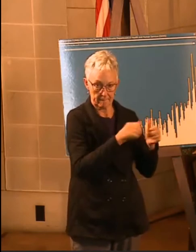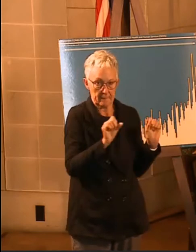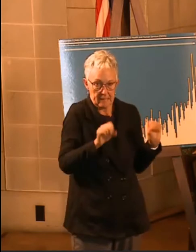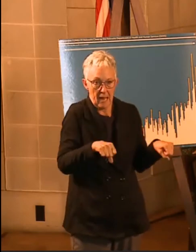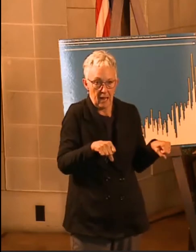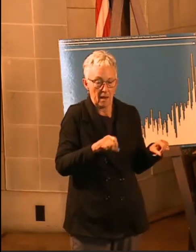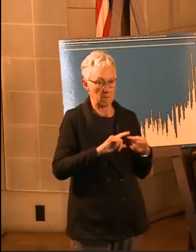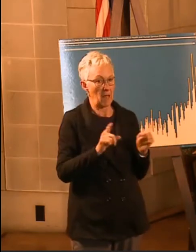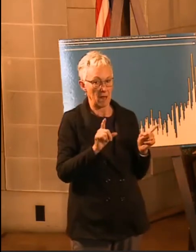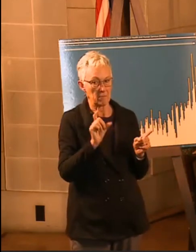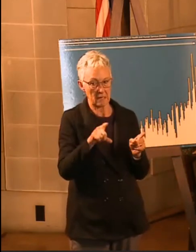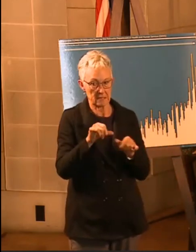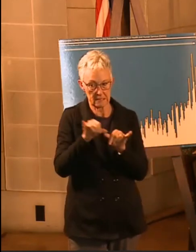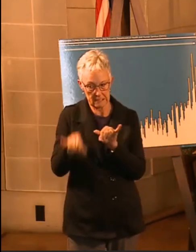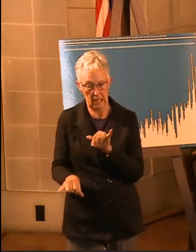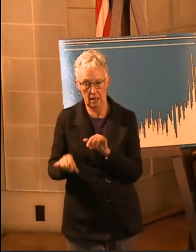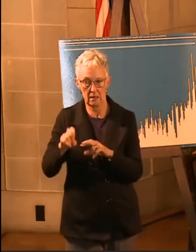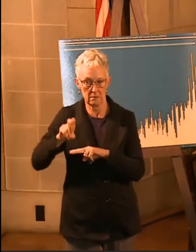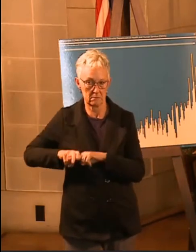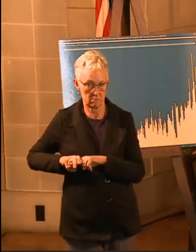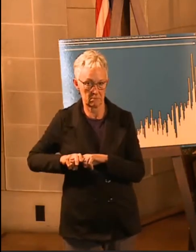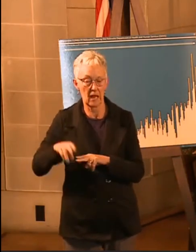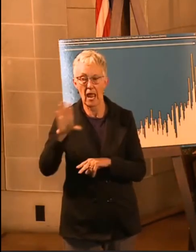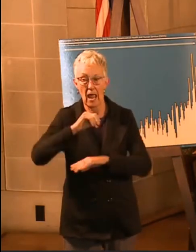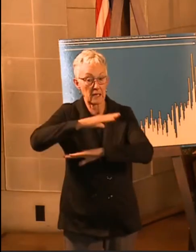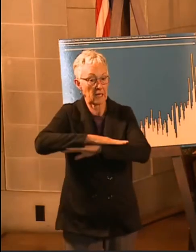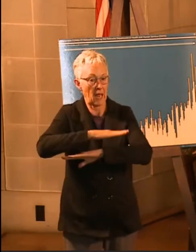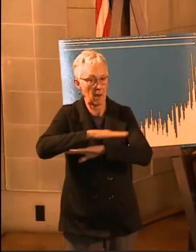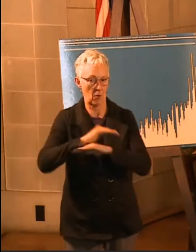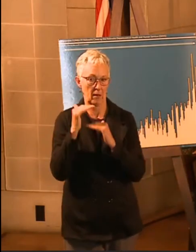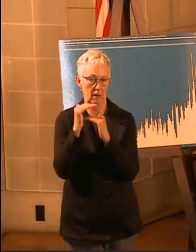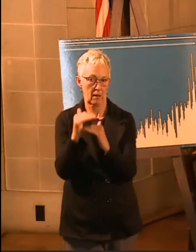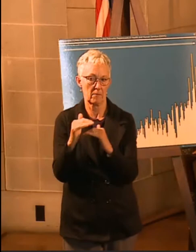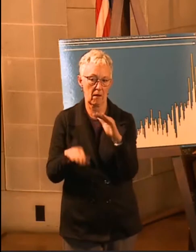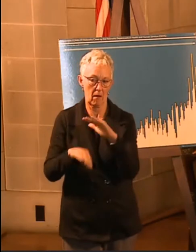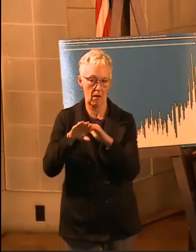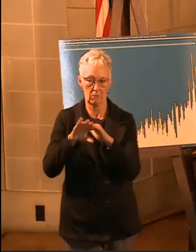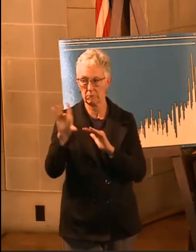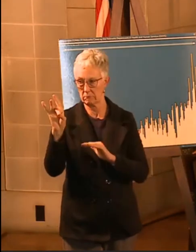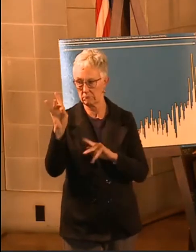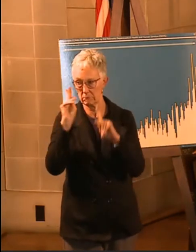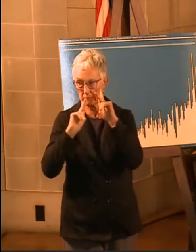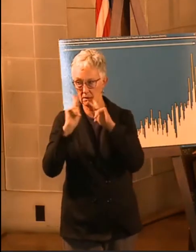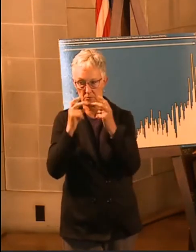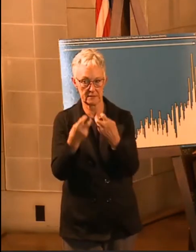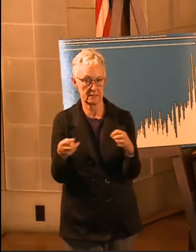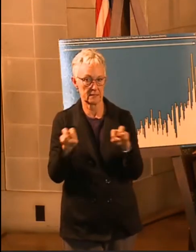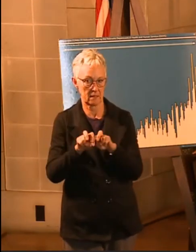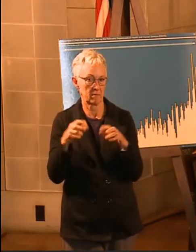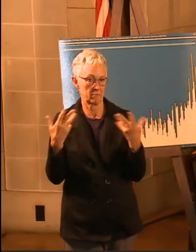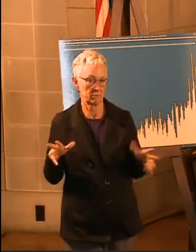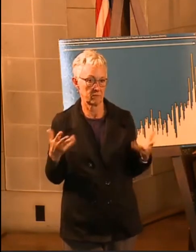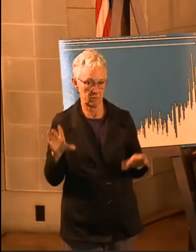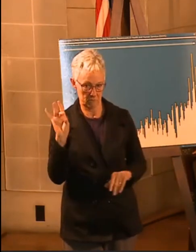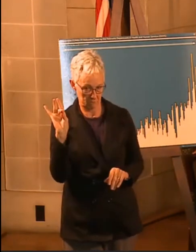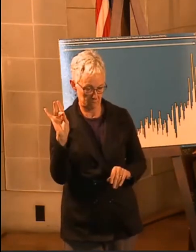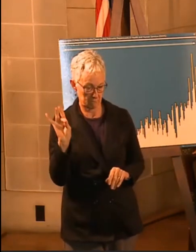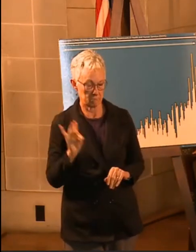limit table sizes to eight, similar to what we had in Phase 3. So it'll be limited to eight.